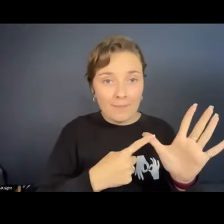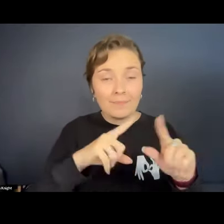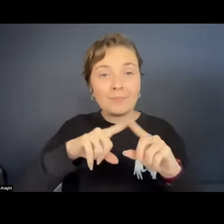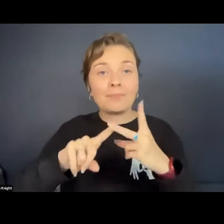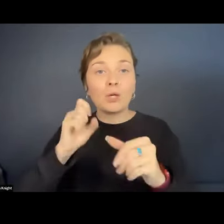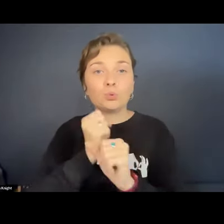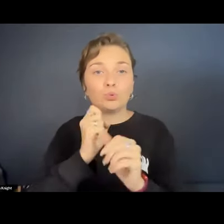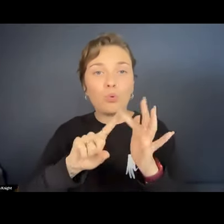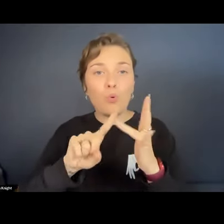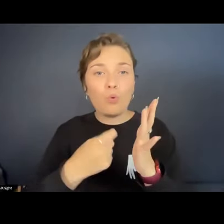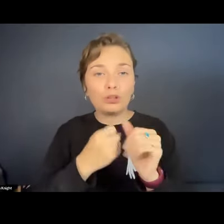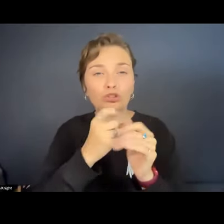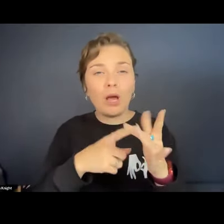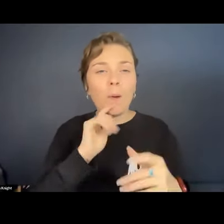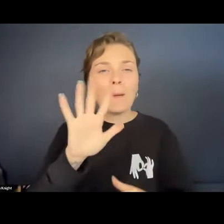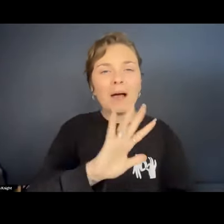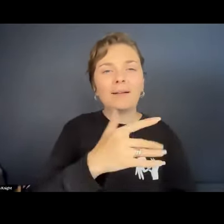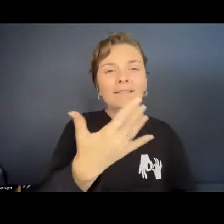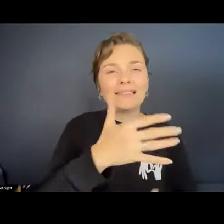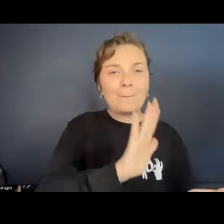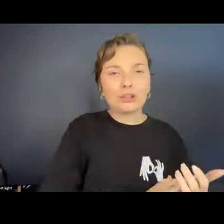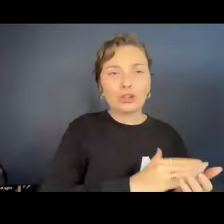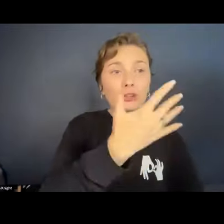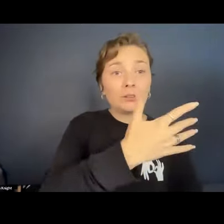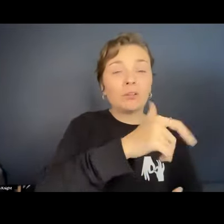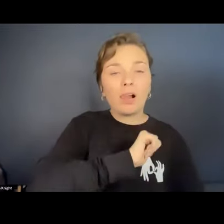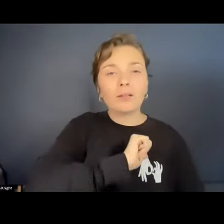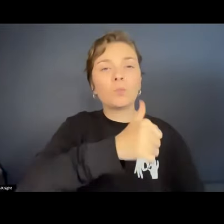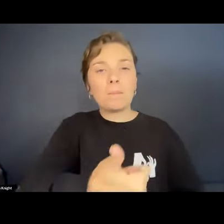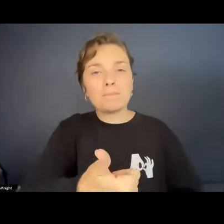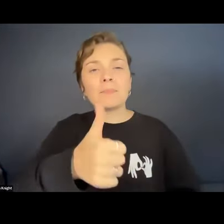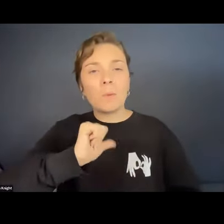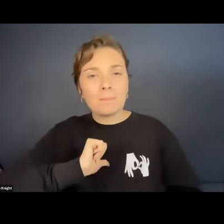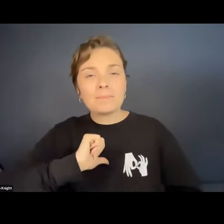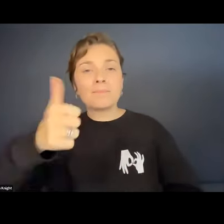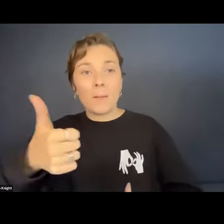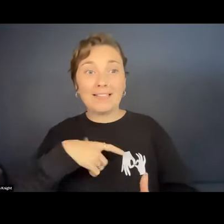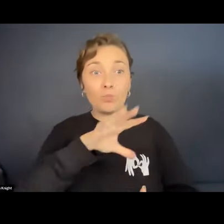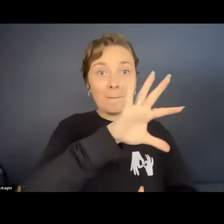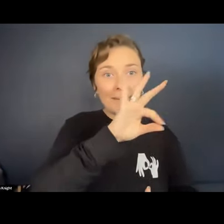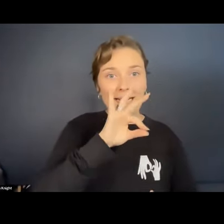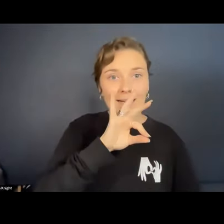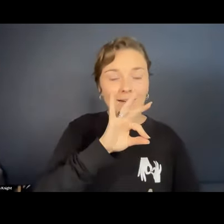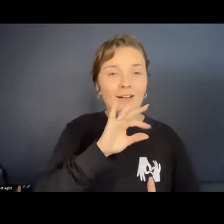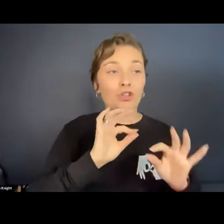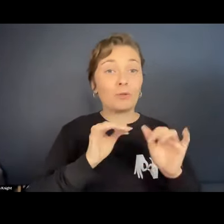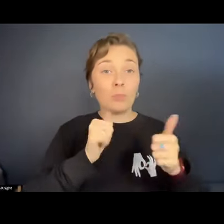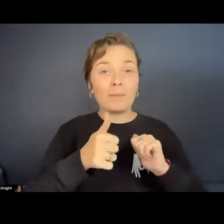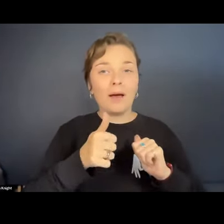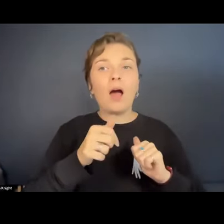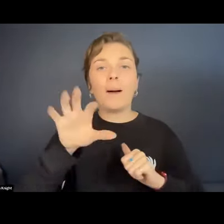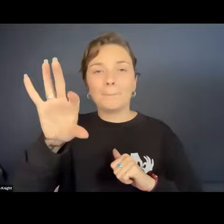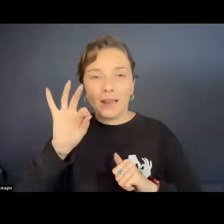They will interpret for about 15 minutes each and then swap over. So you'll need to pin each interpreter to maintain the large